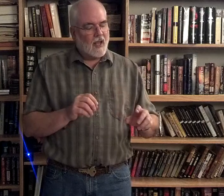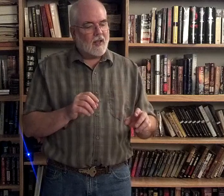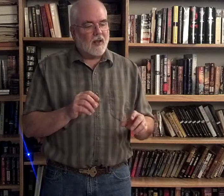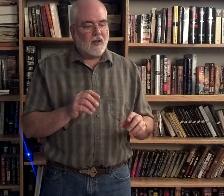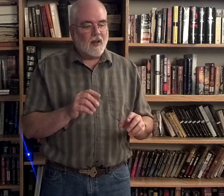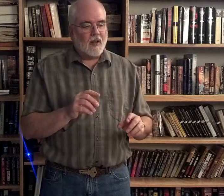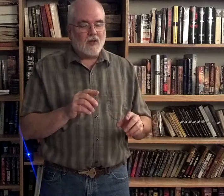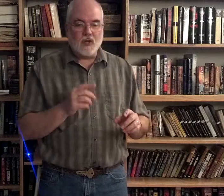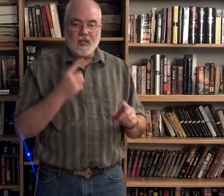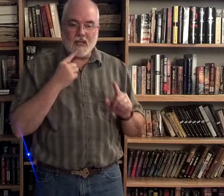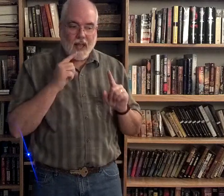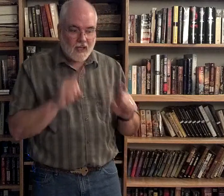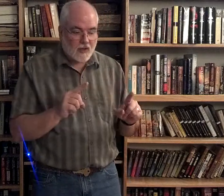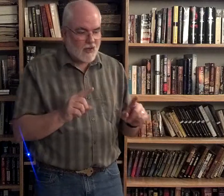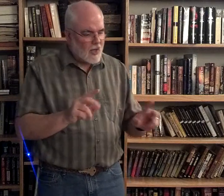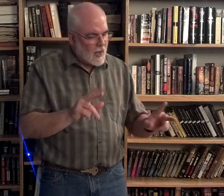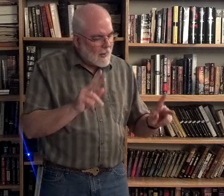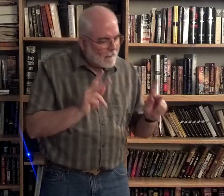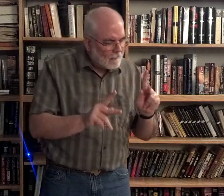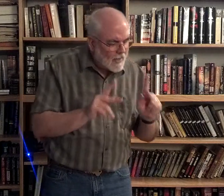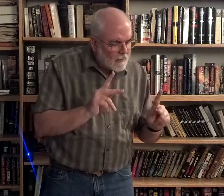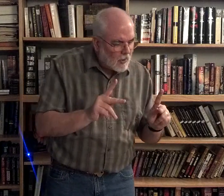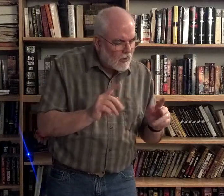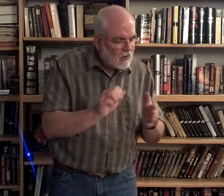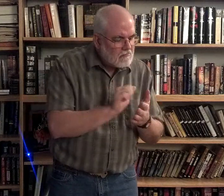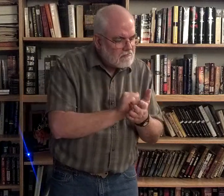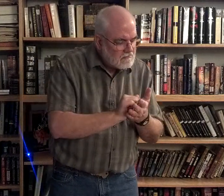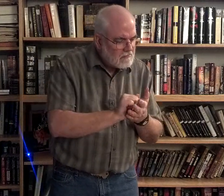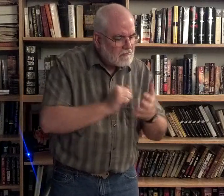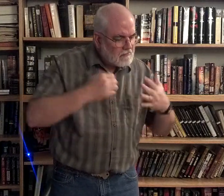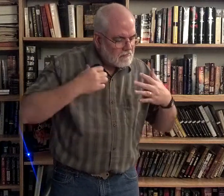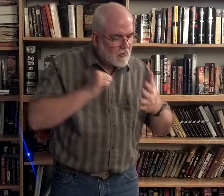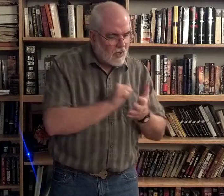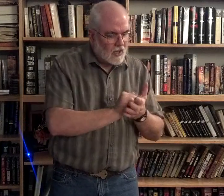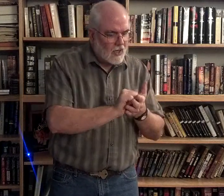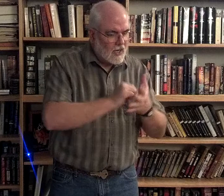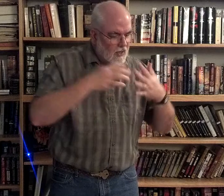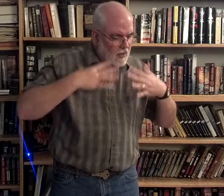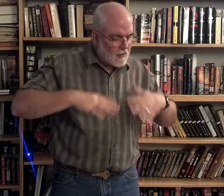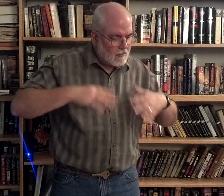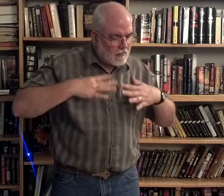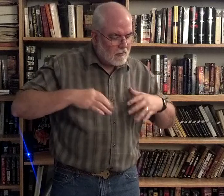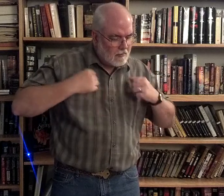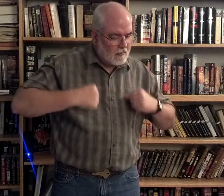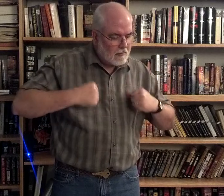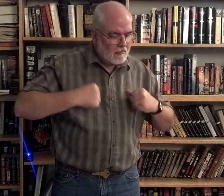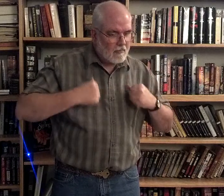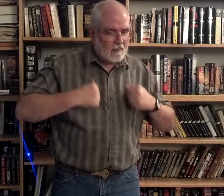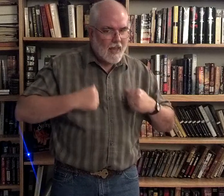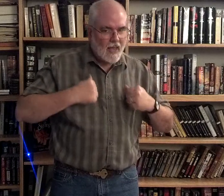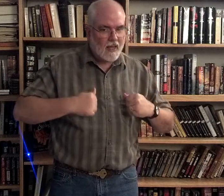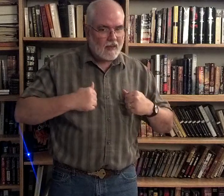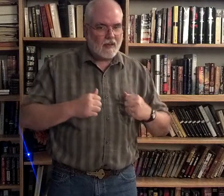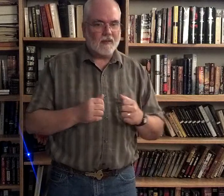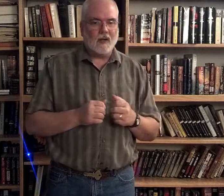Jesus answered, people clean bathed, okay,